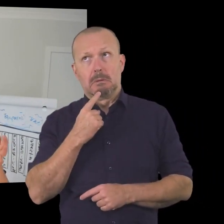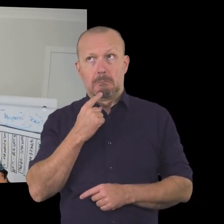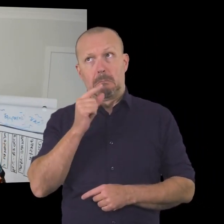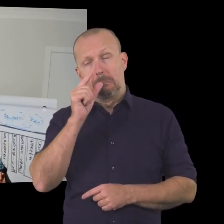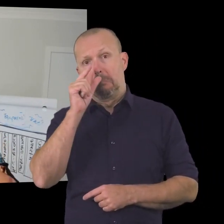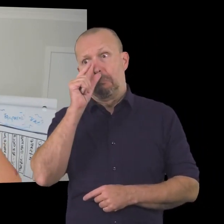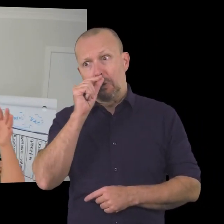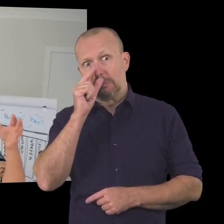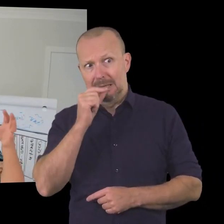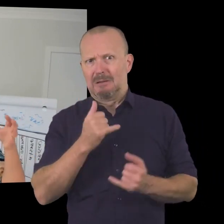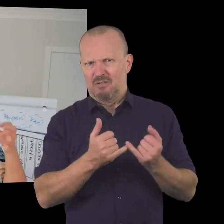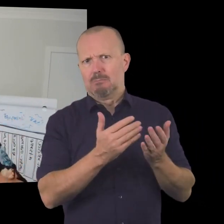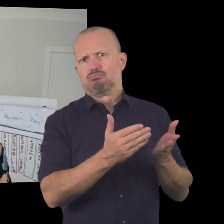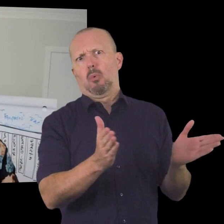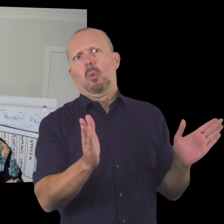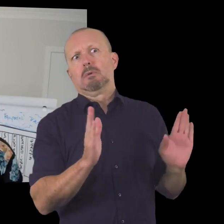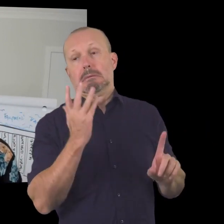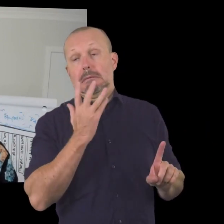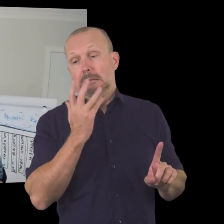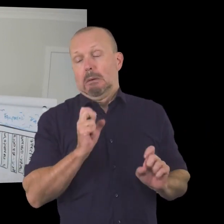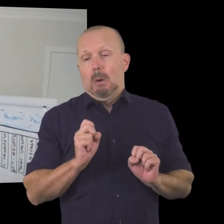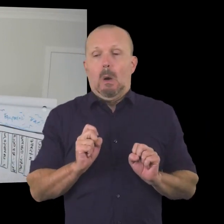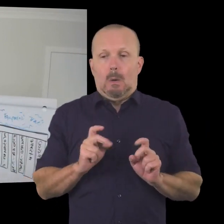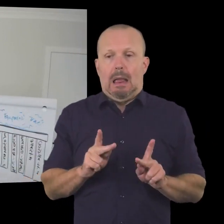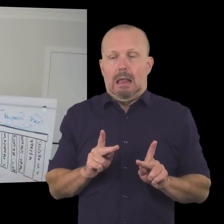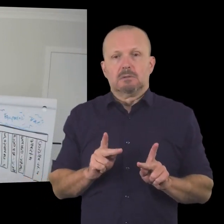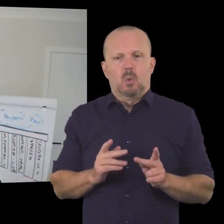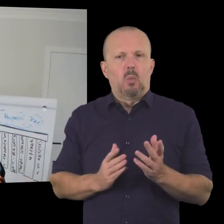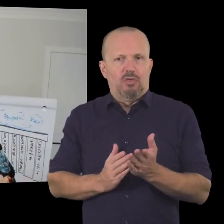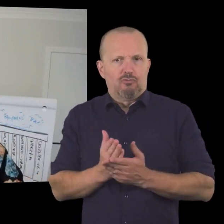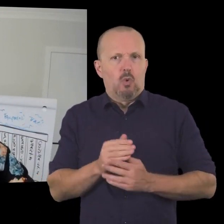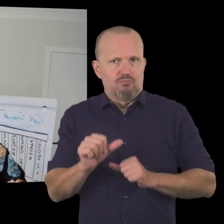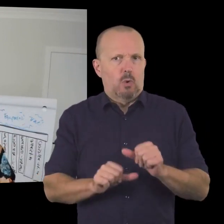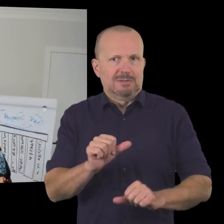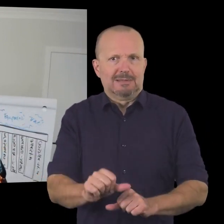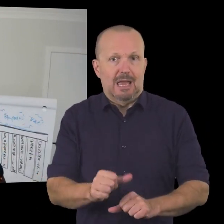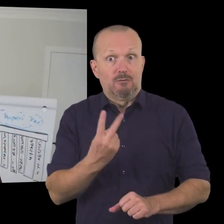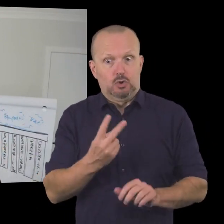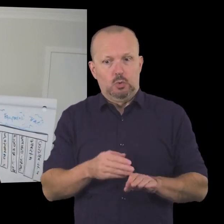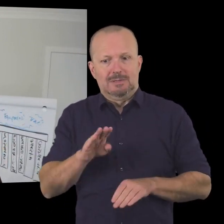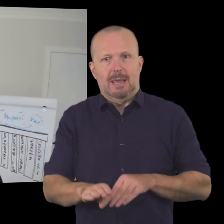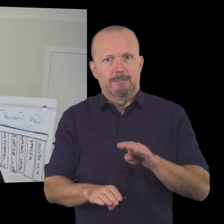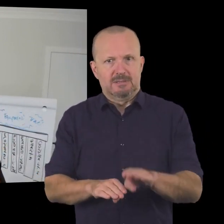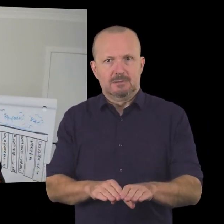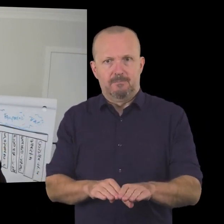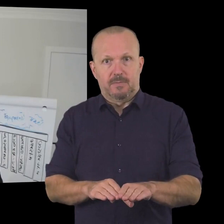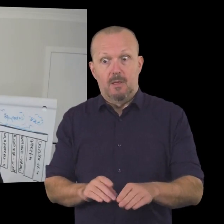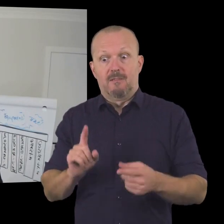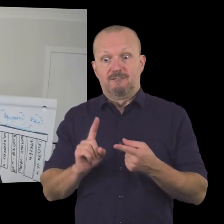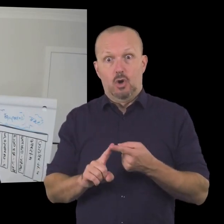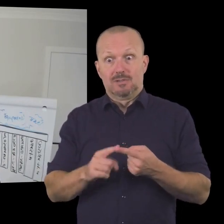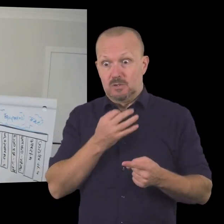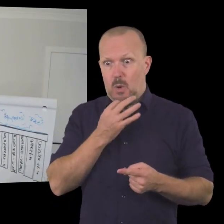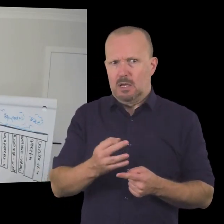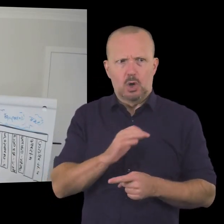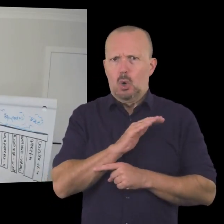like that might be the case but that's a very wide group of people so we went through a process and there's two steps through the process the first